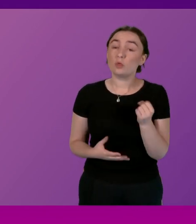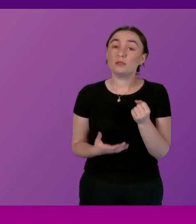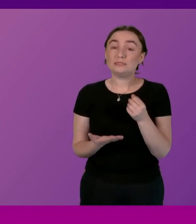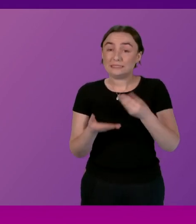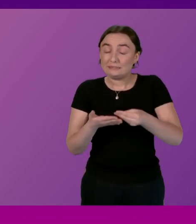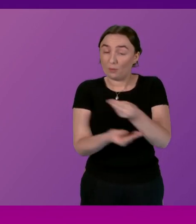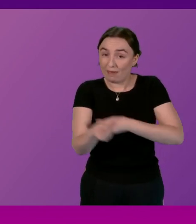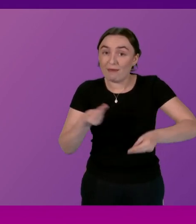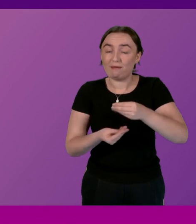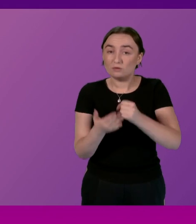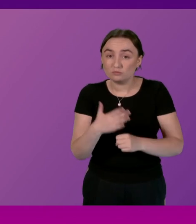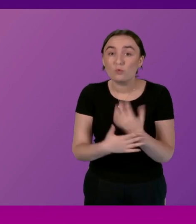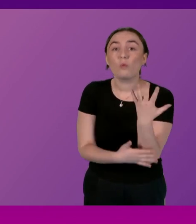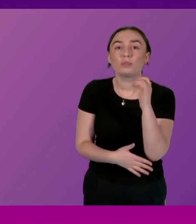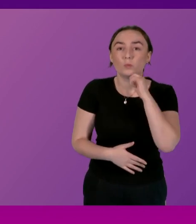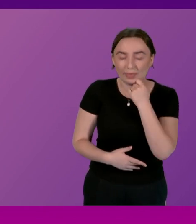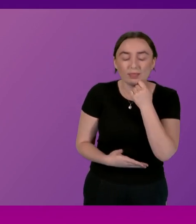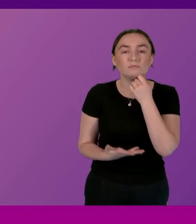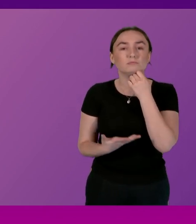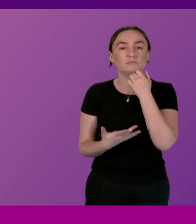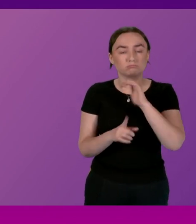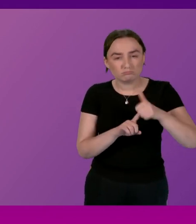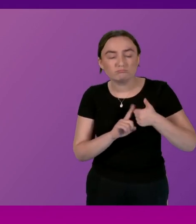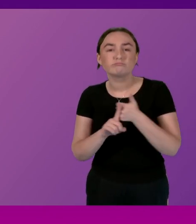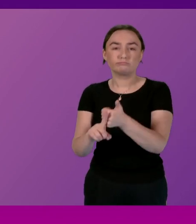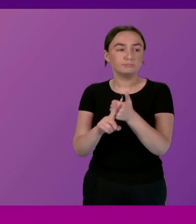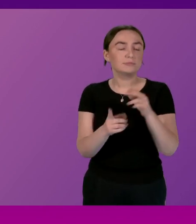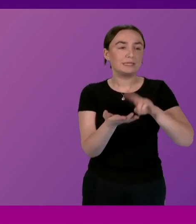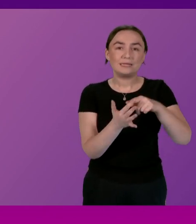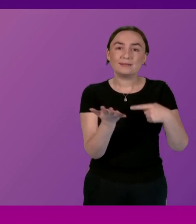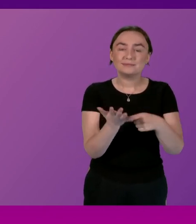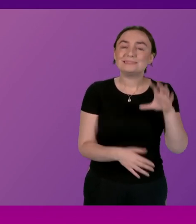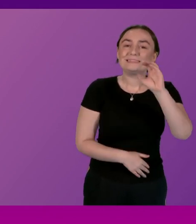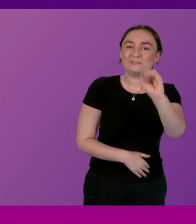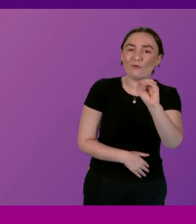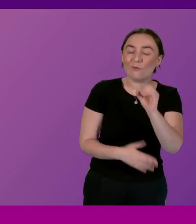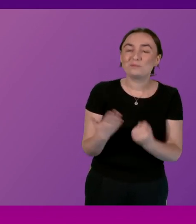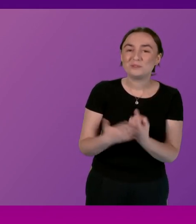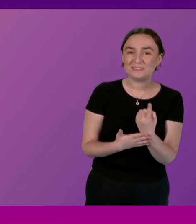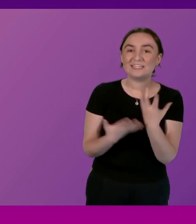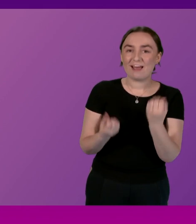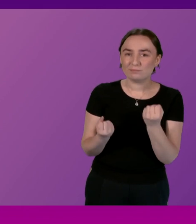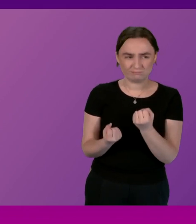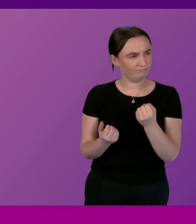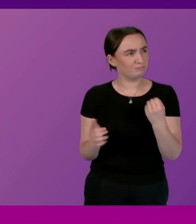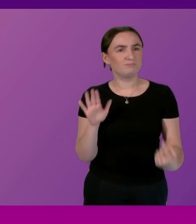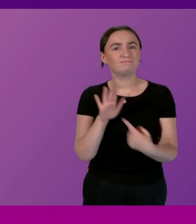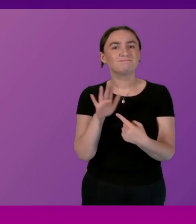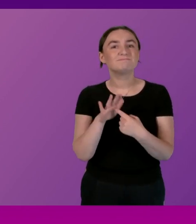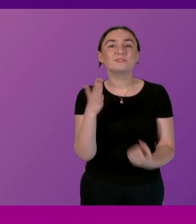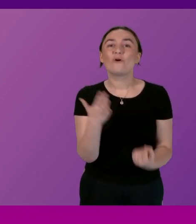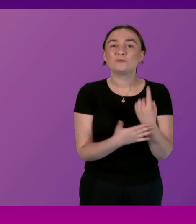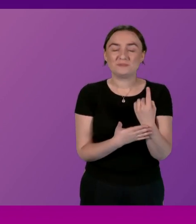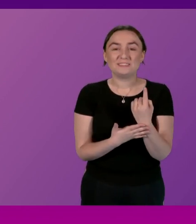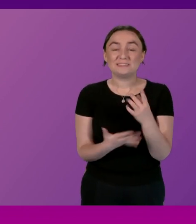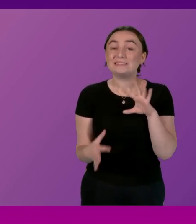growth will be powered by our net zero opportunity it's an incredible opportunity in relation to